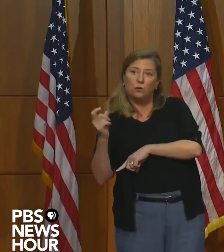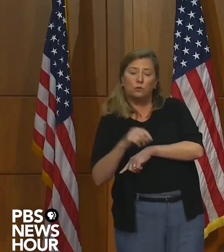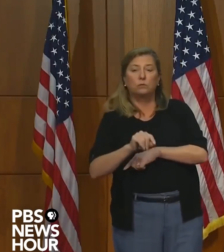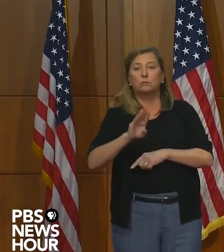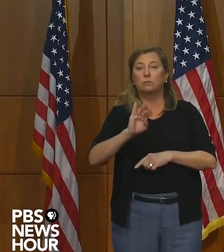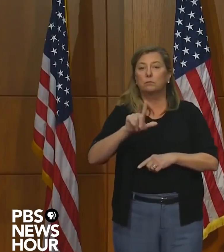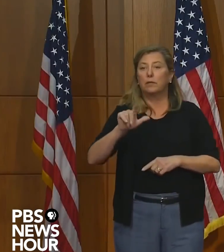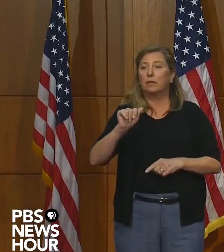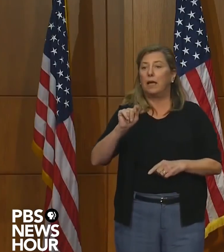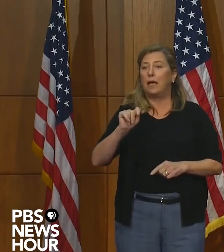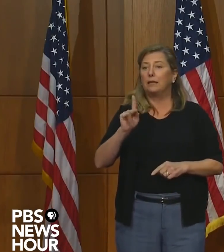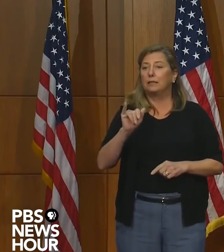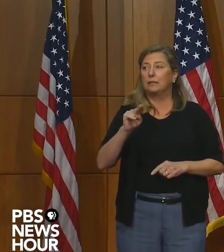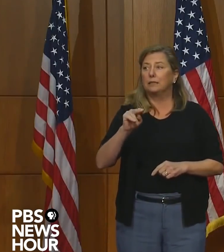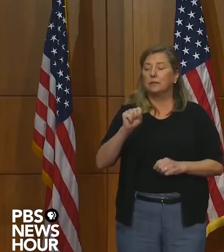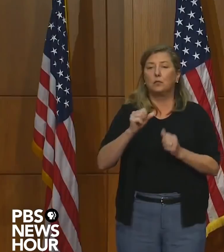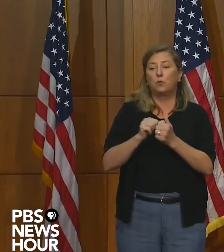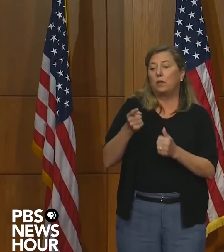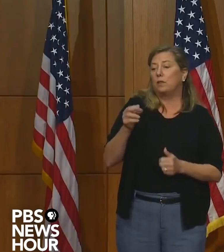Phil Atkinson with the Progress Index.